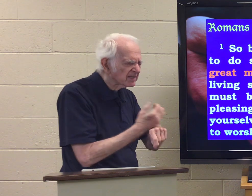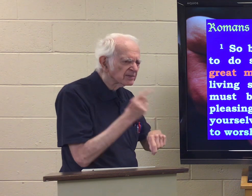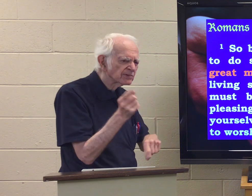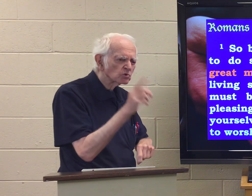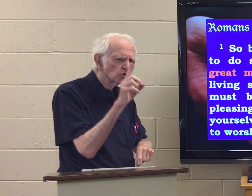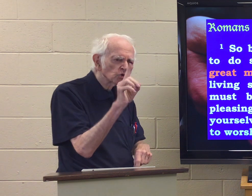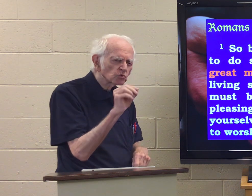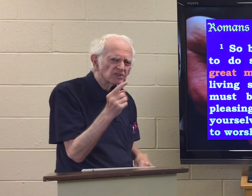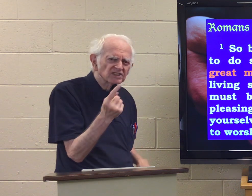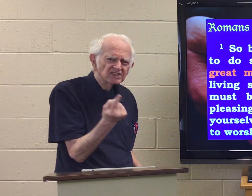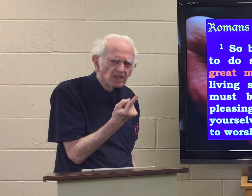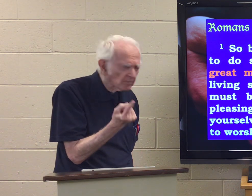beg you to do something.